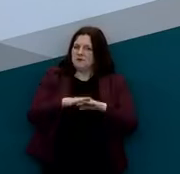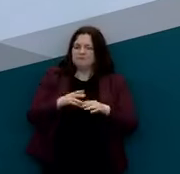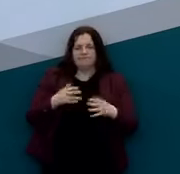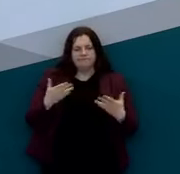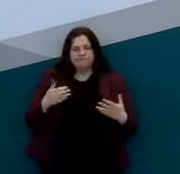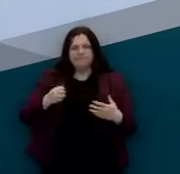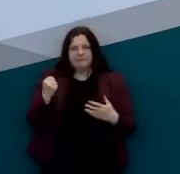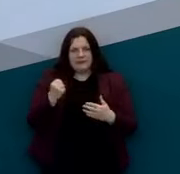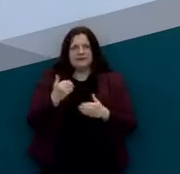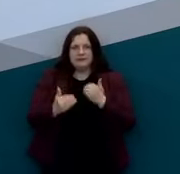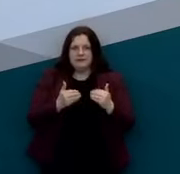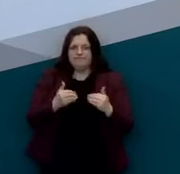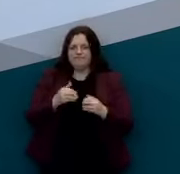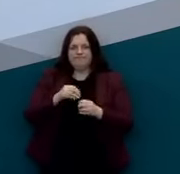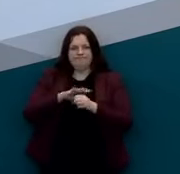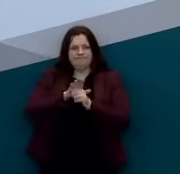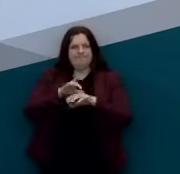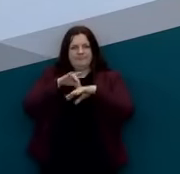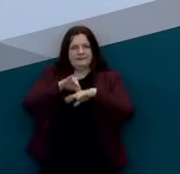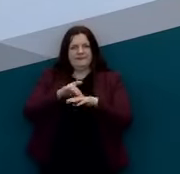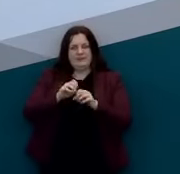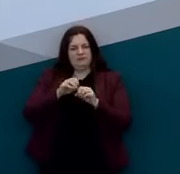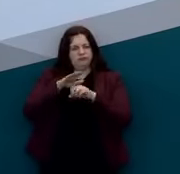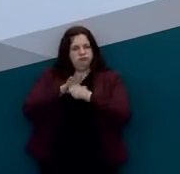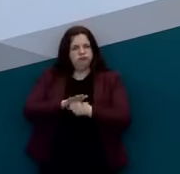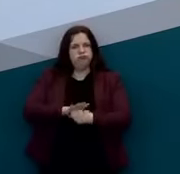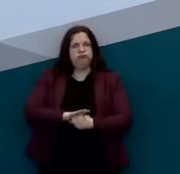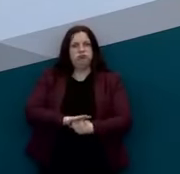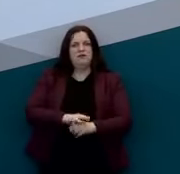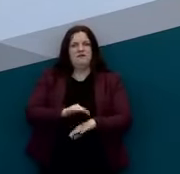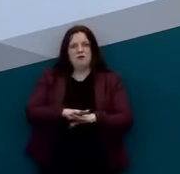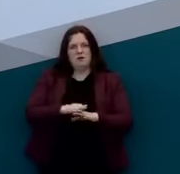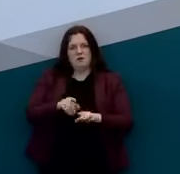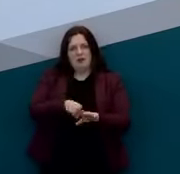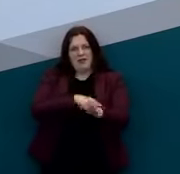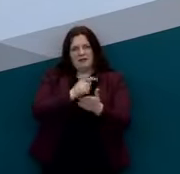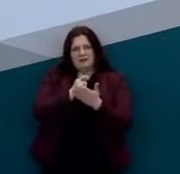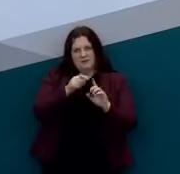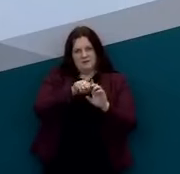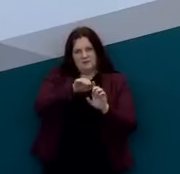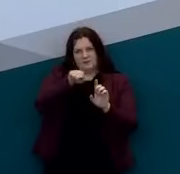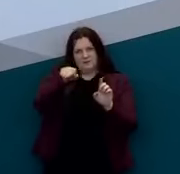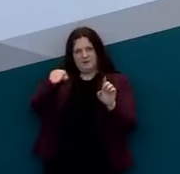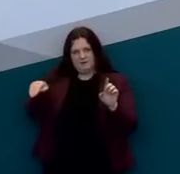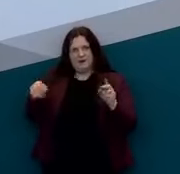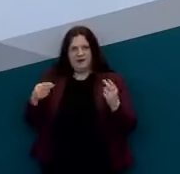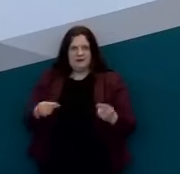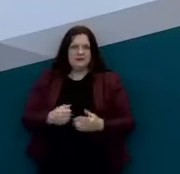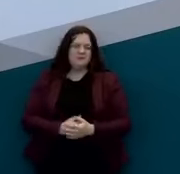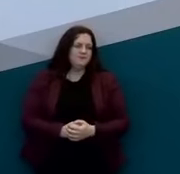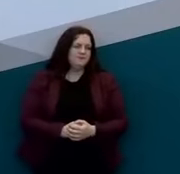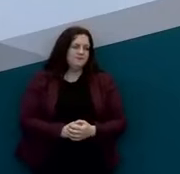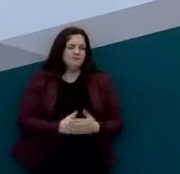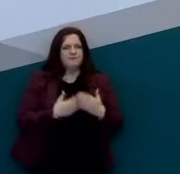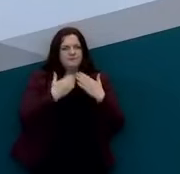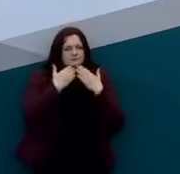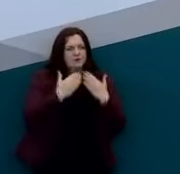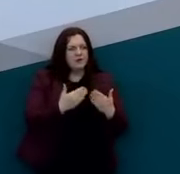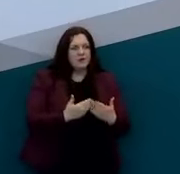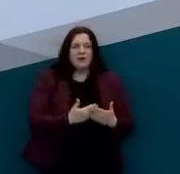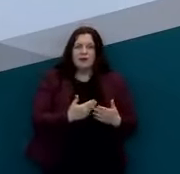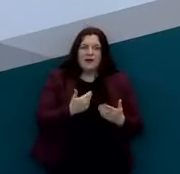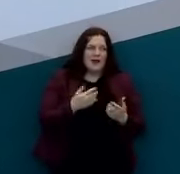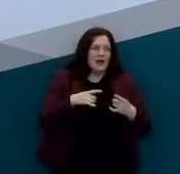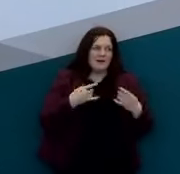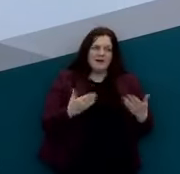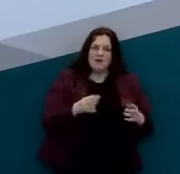disease suppressed uh for the length of time that we need to thanks very much philip we're happy to